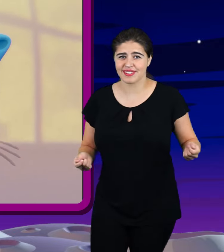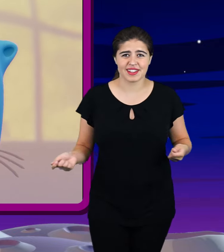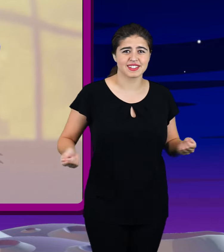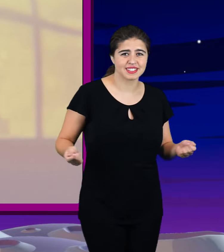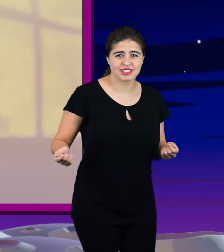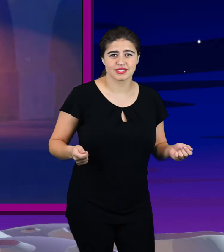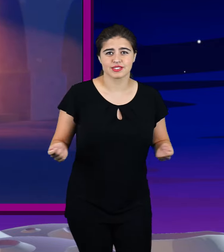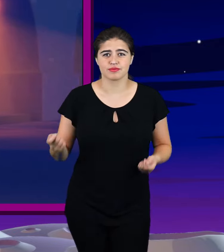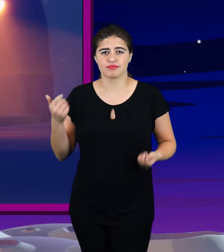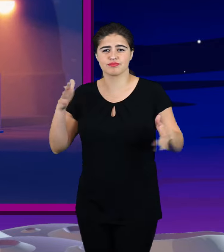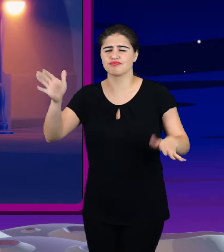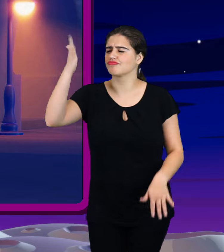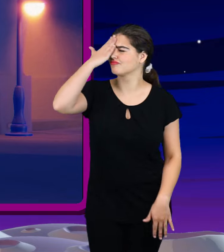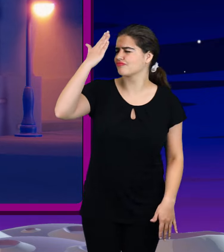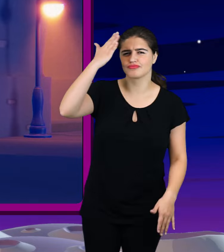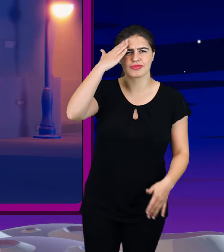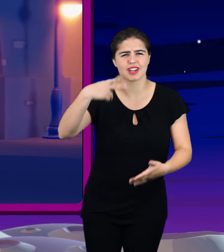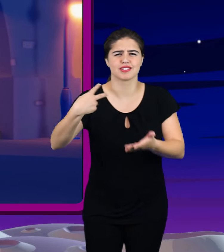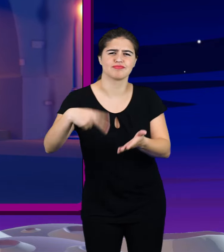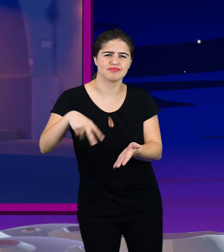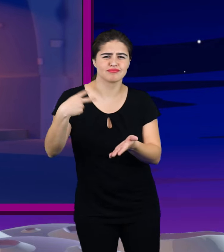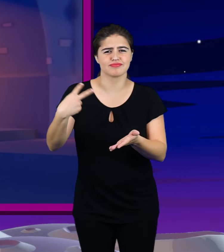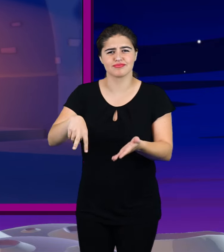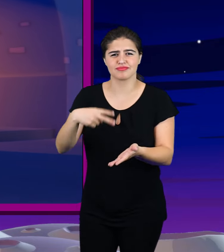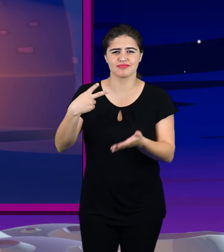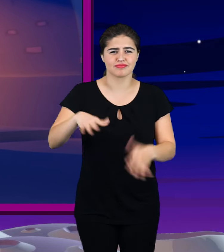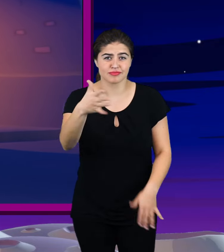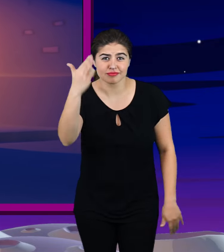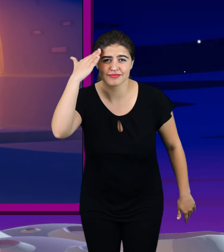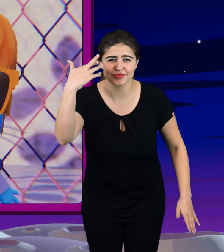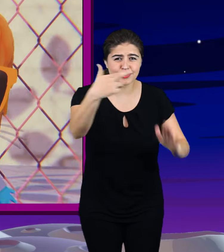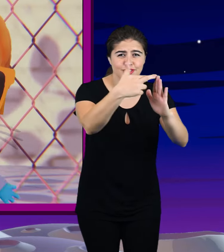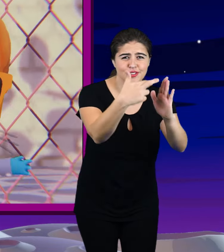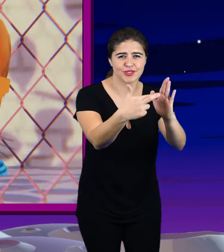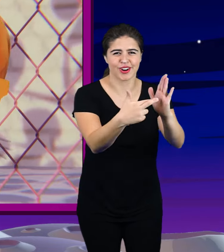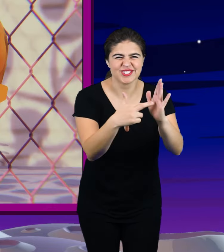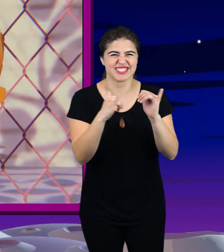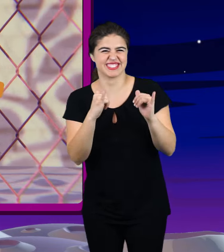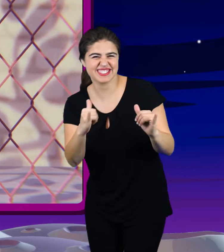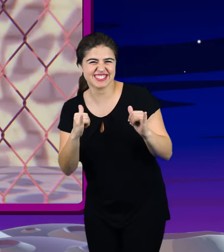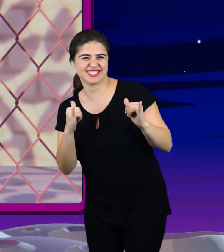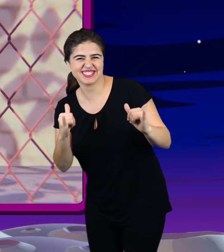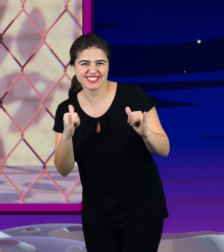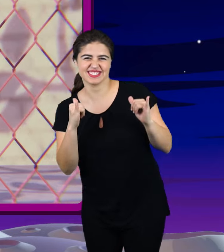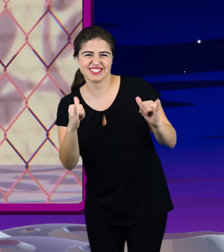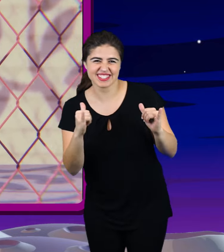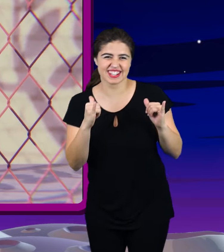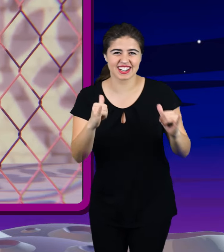We're no strangers to dance You know the rules, and back to us